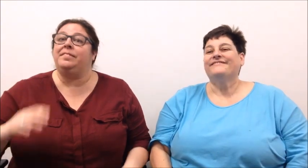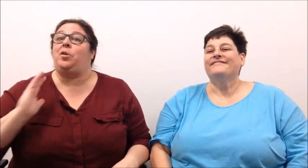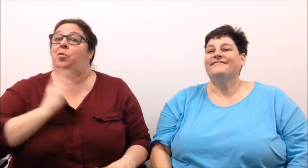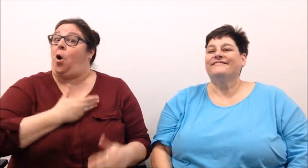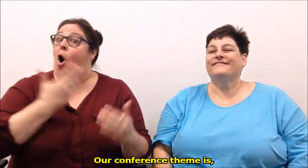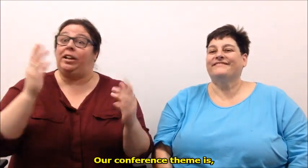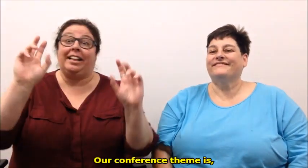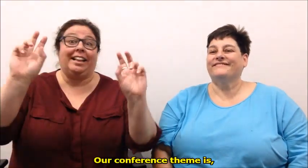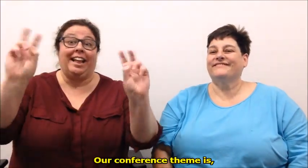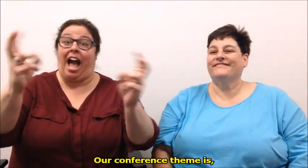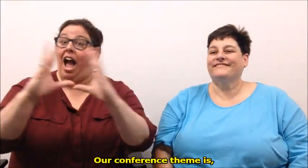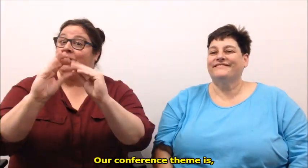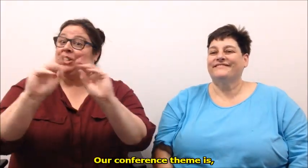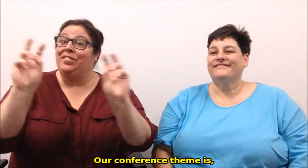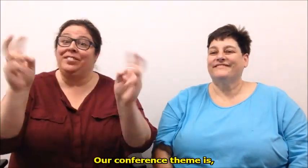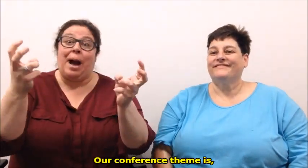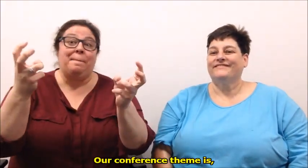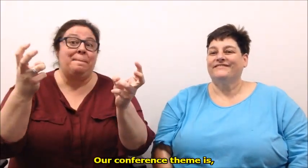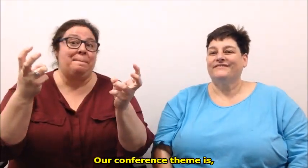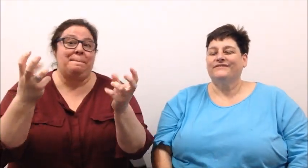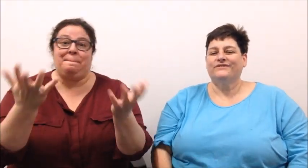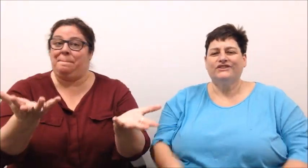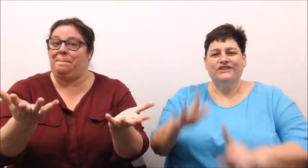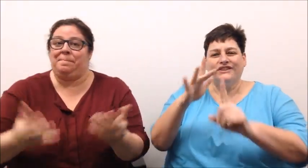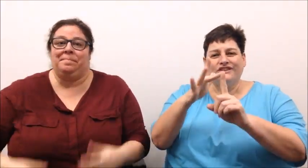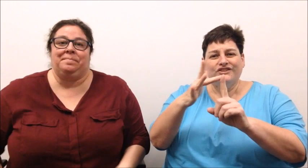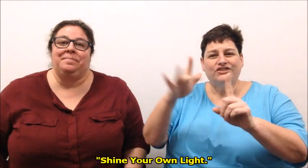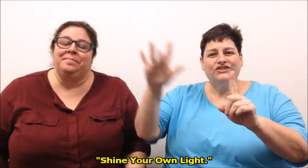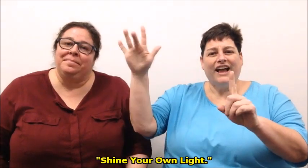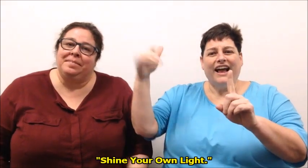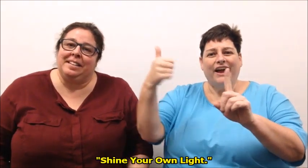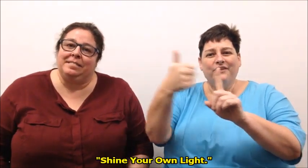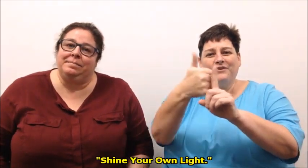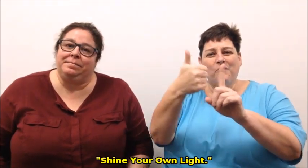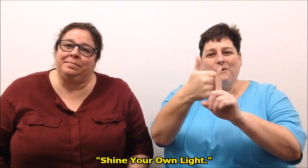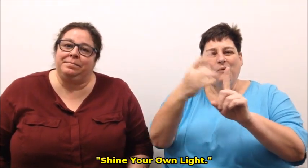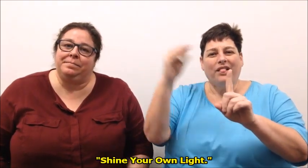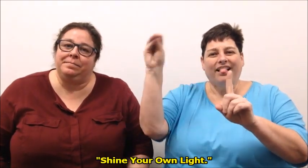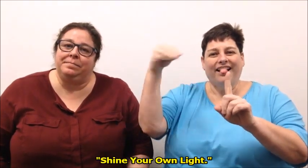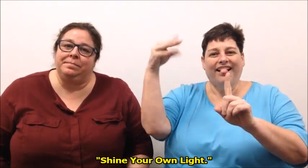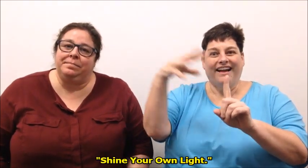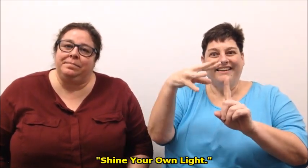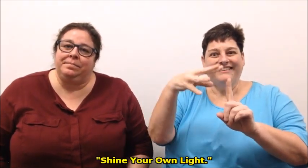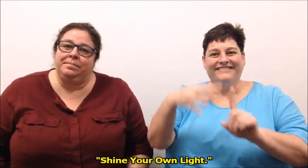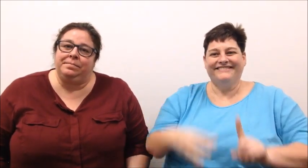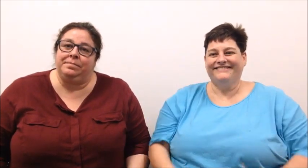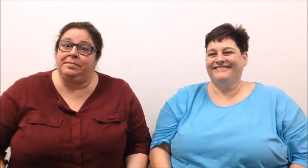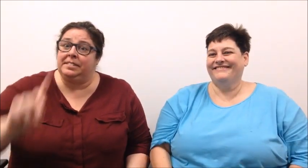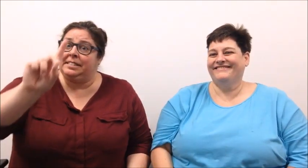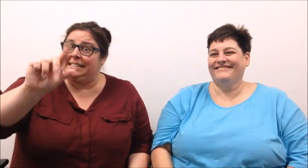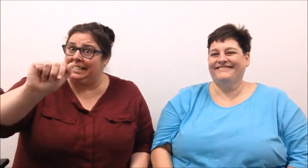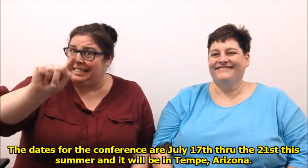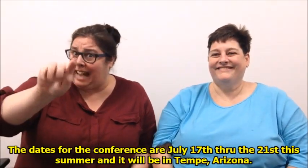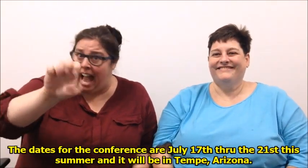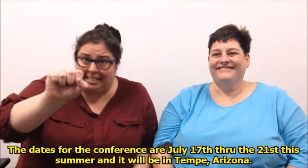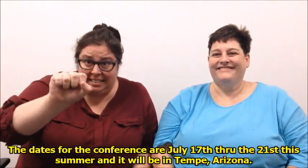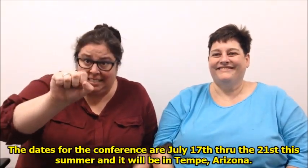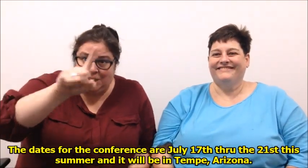Our conference theme is Shine Your Own Light. The dates for the